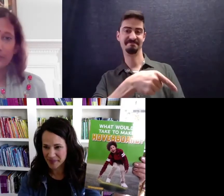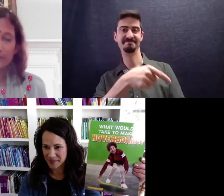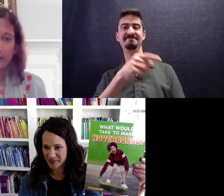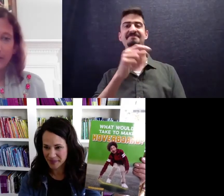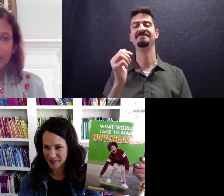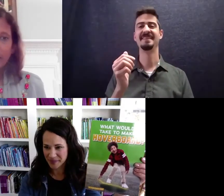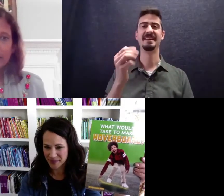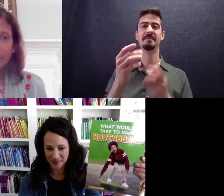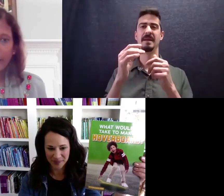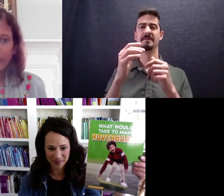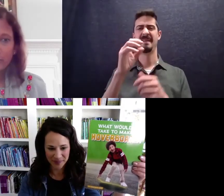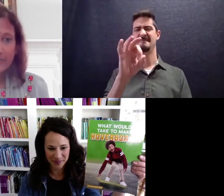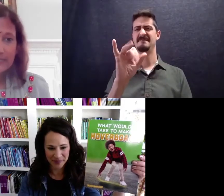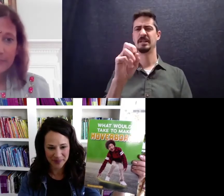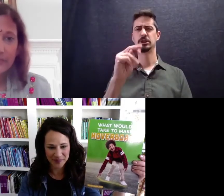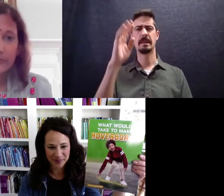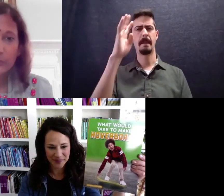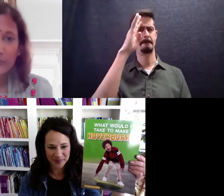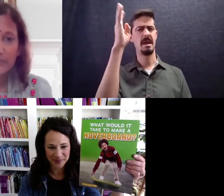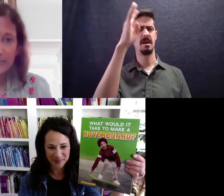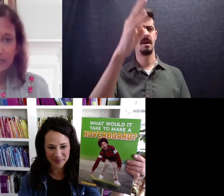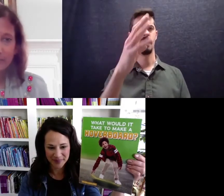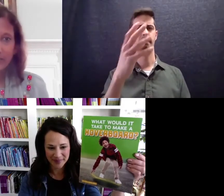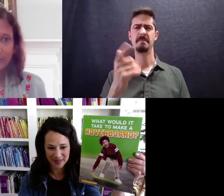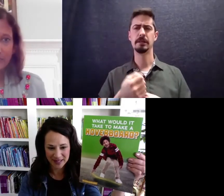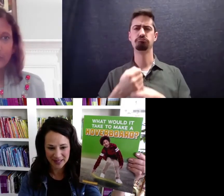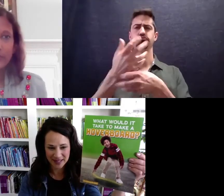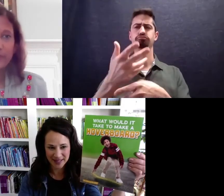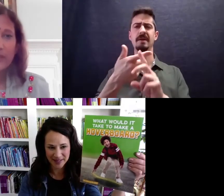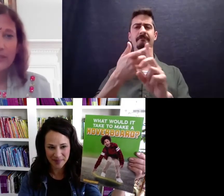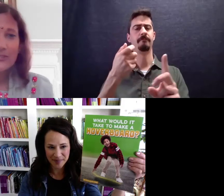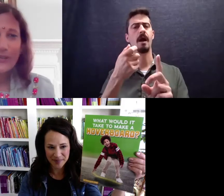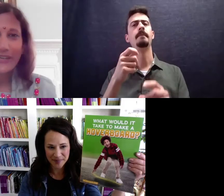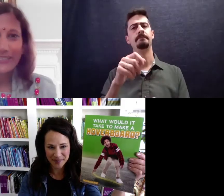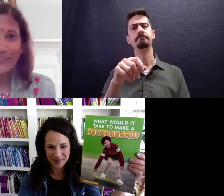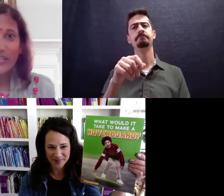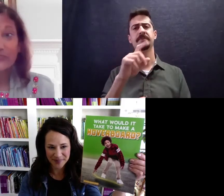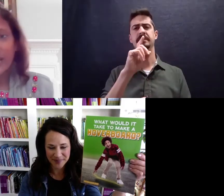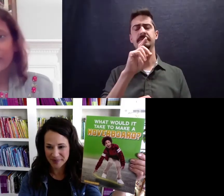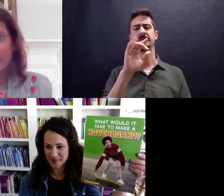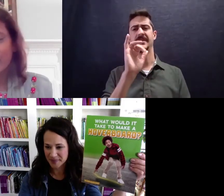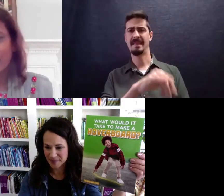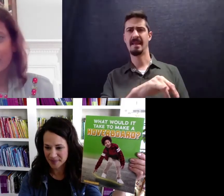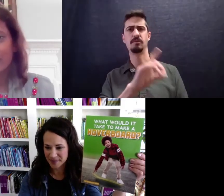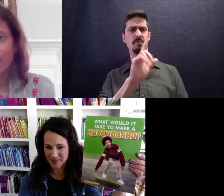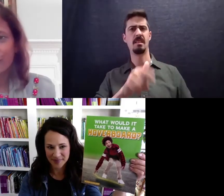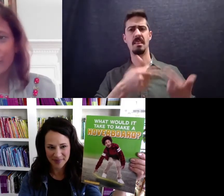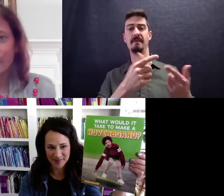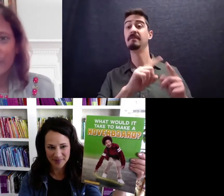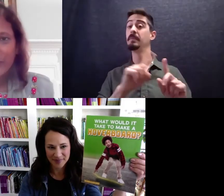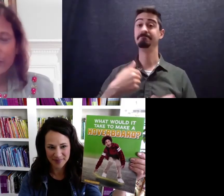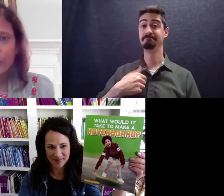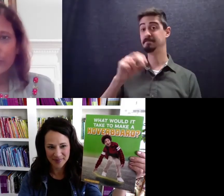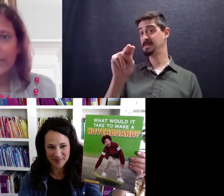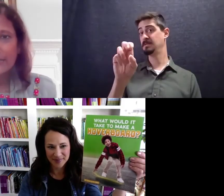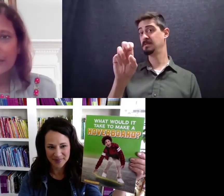It might be inspired by something real, but it's, it's a made-up story. So, I write a lot of non-fiction also